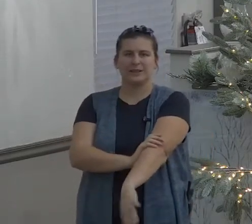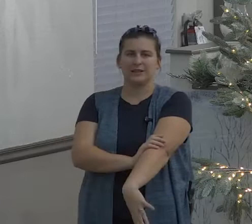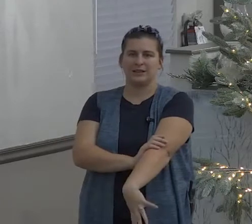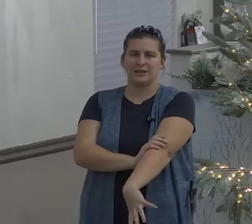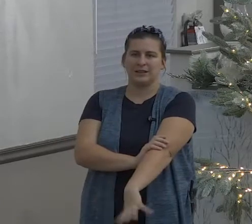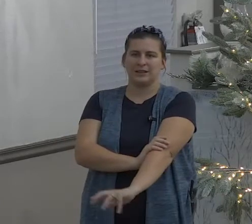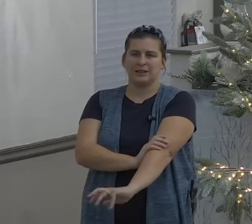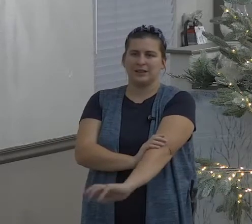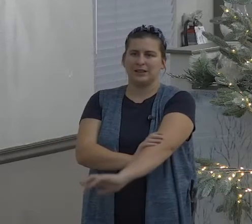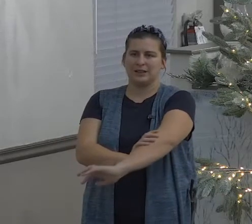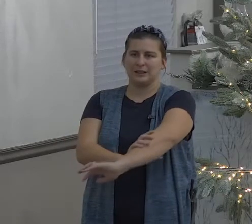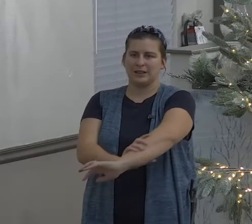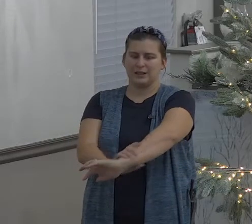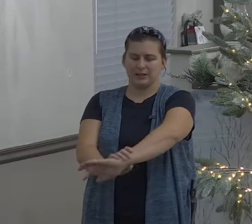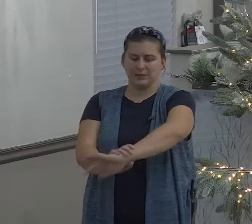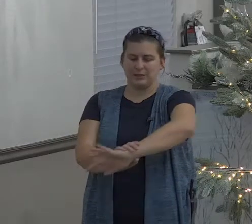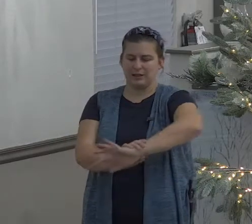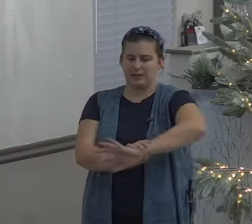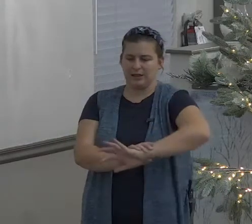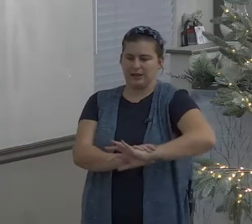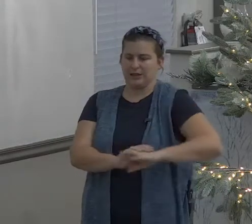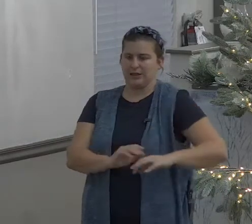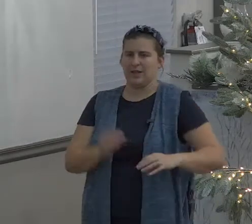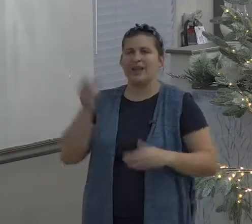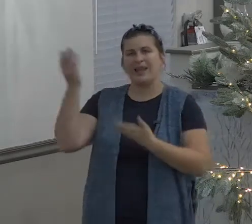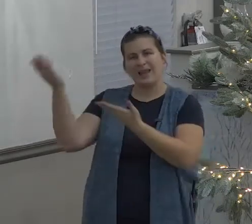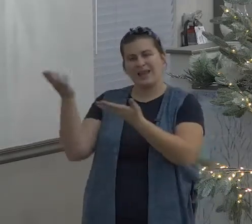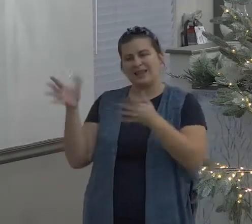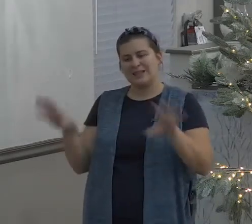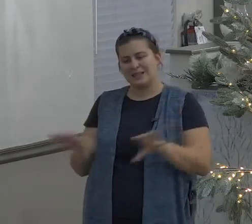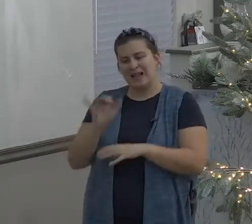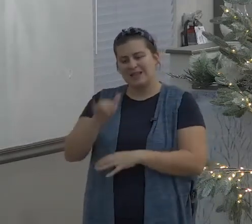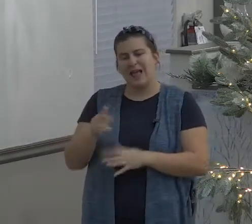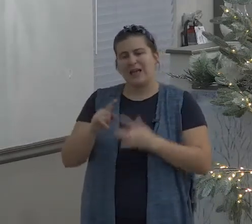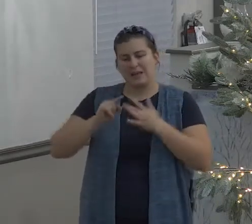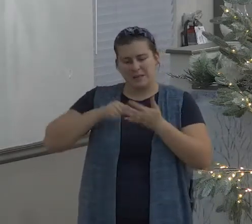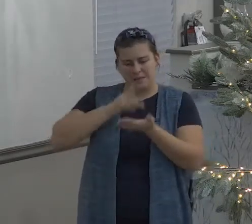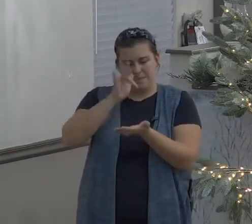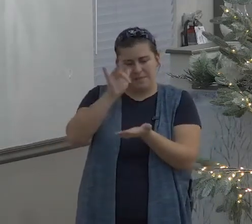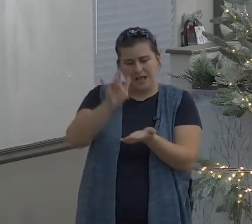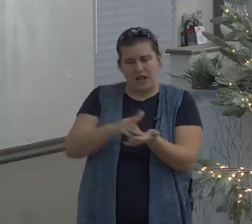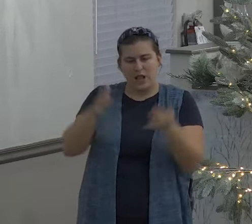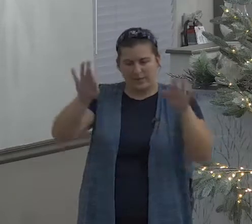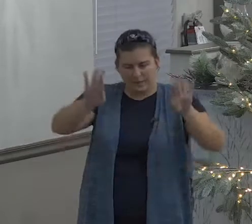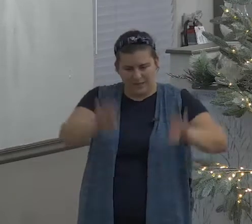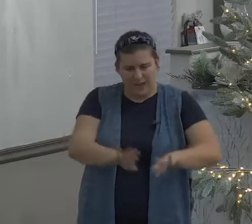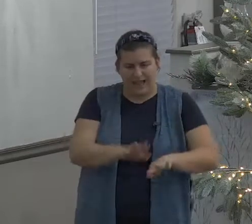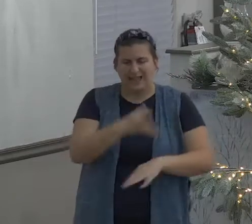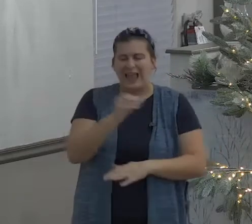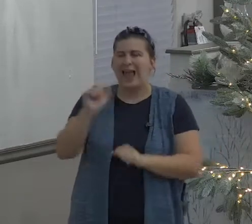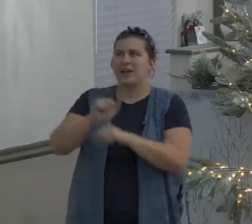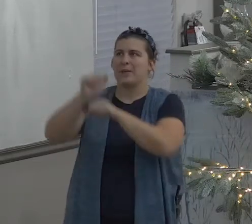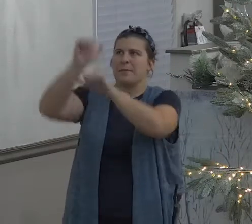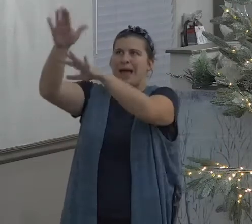and the shepherd provides all this he provides that comfort he provides that direction